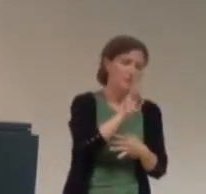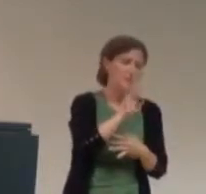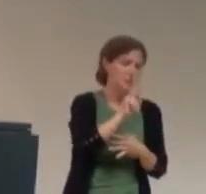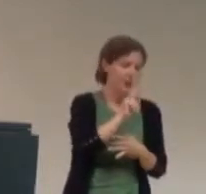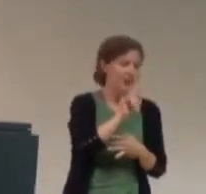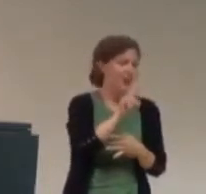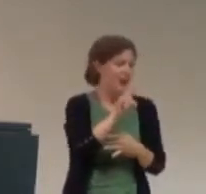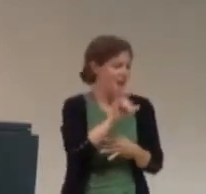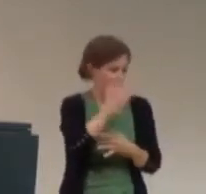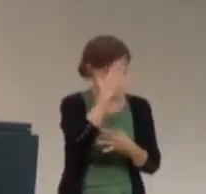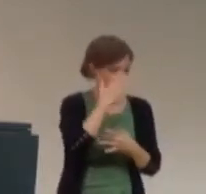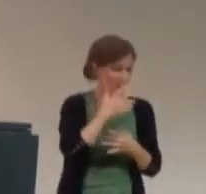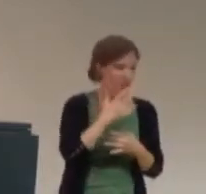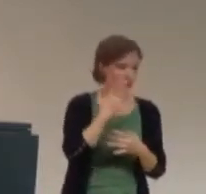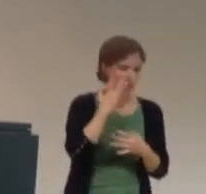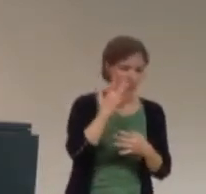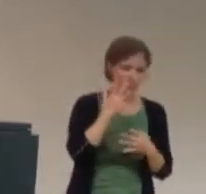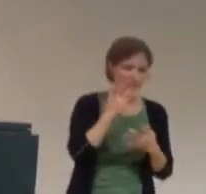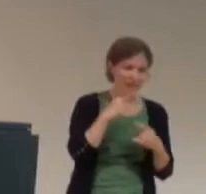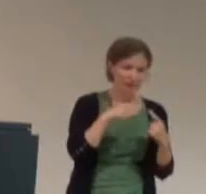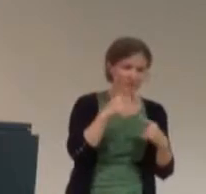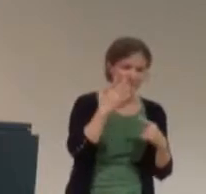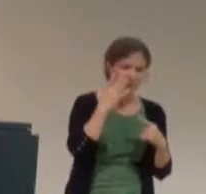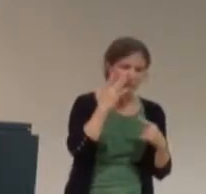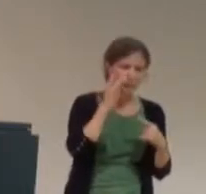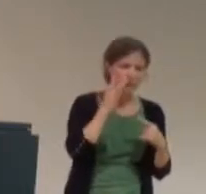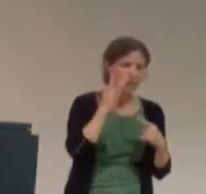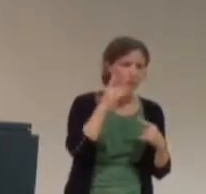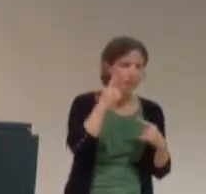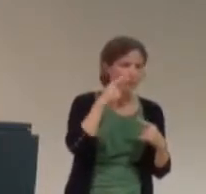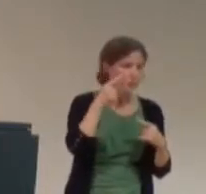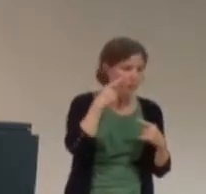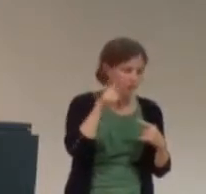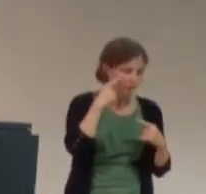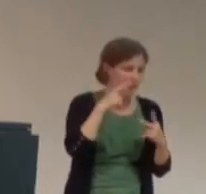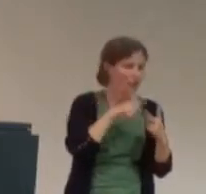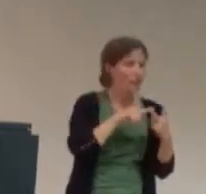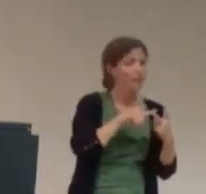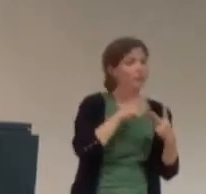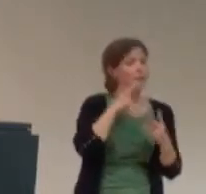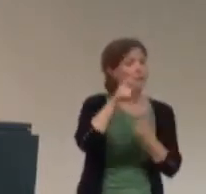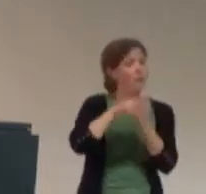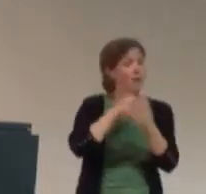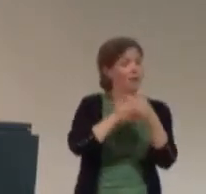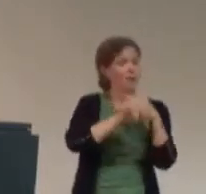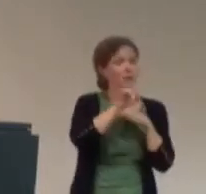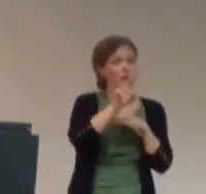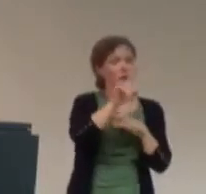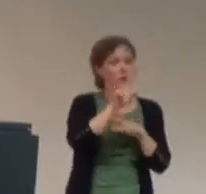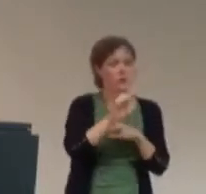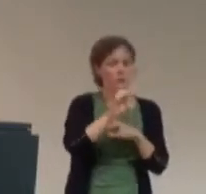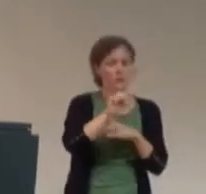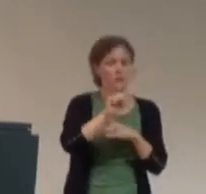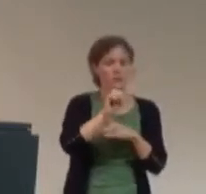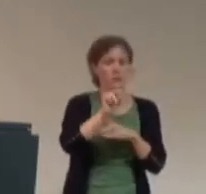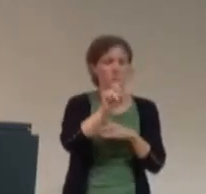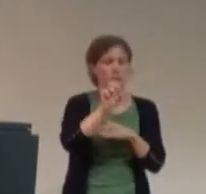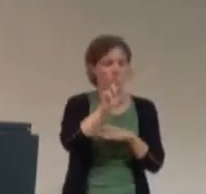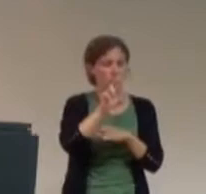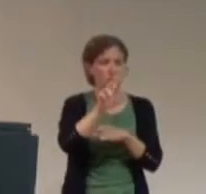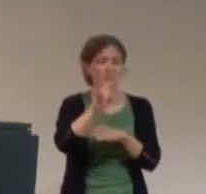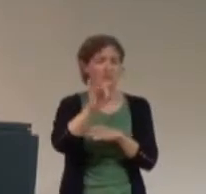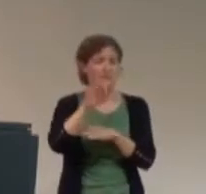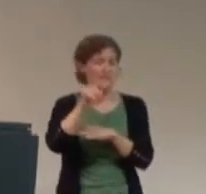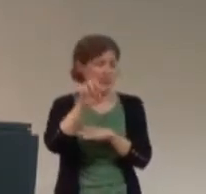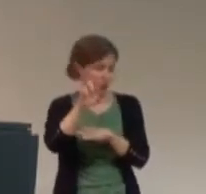Tumblr, where I'm Swank Ivy. Um, the name that I write professionally under is Julie Sondra Decker. That is on my book, which some of you saw